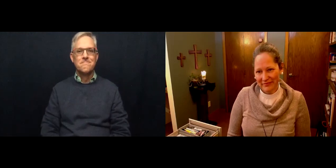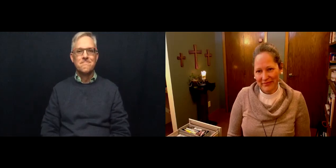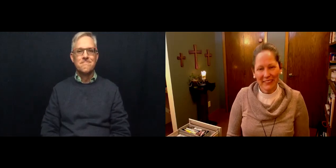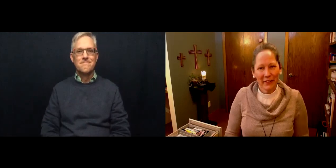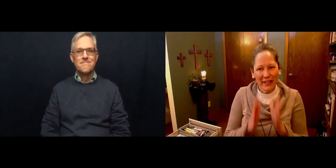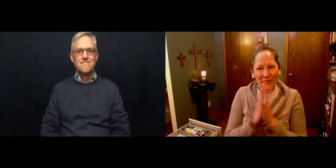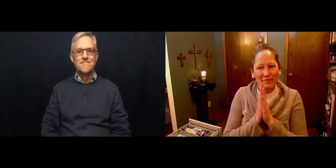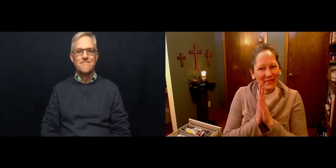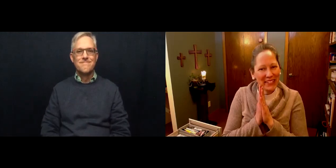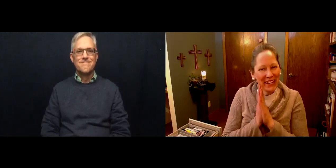All right. Take care.